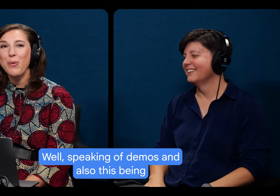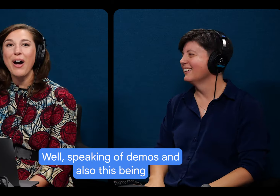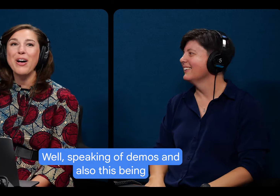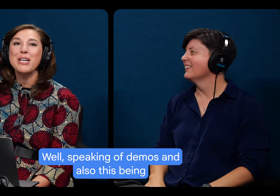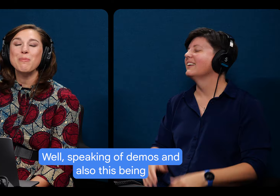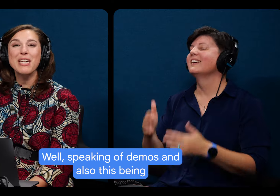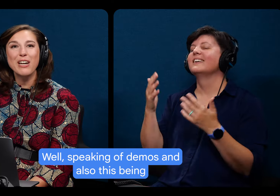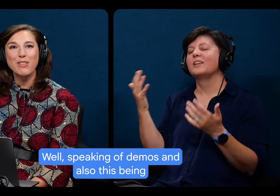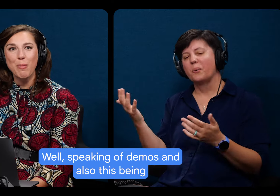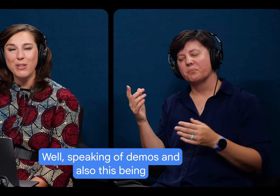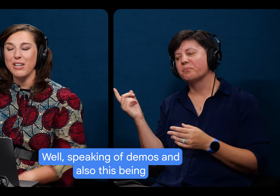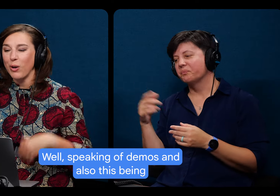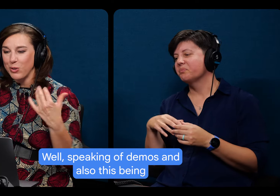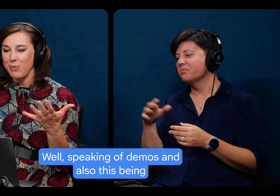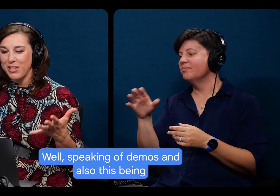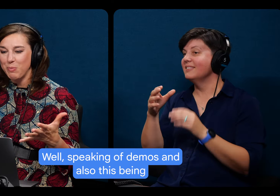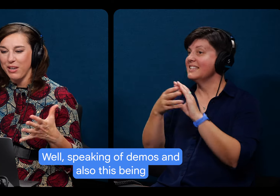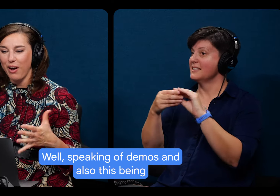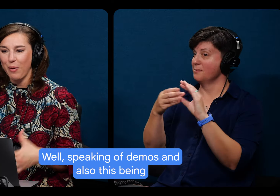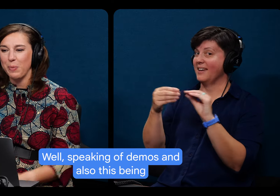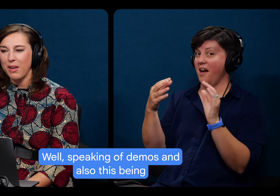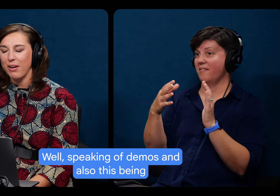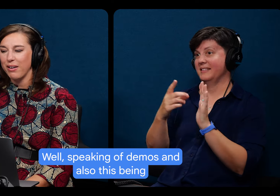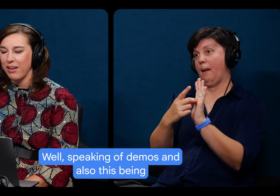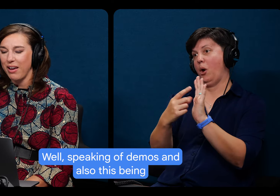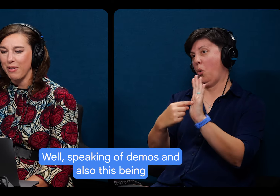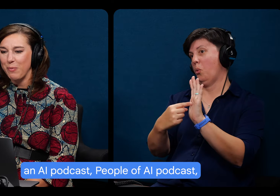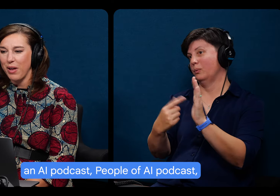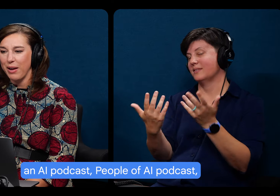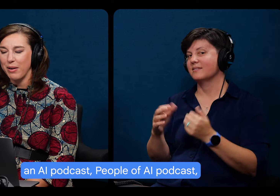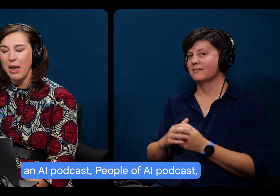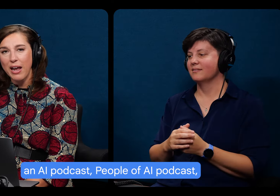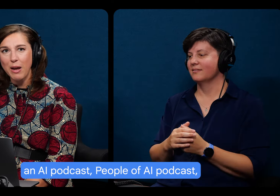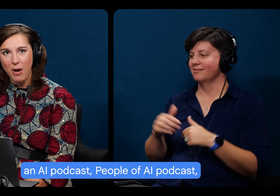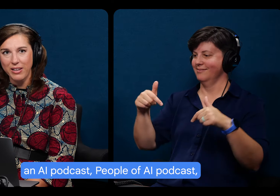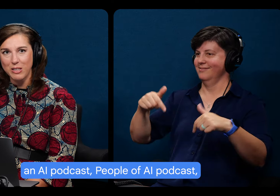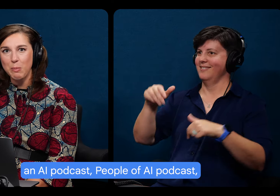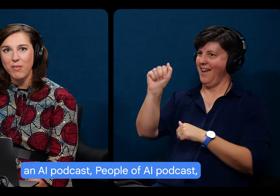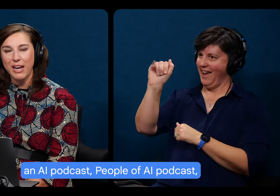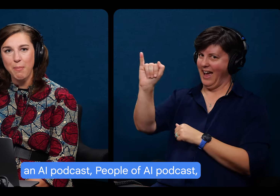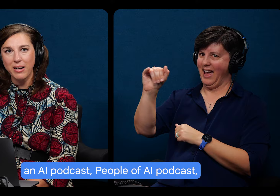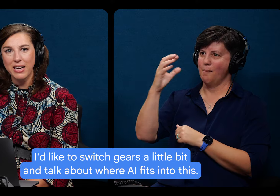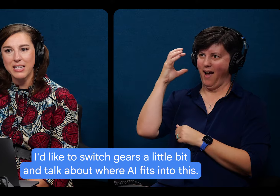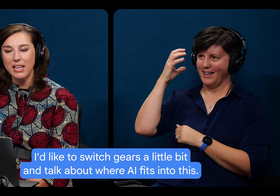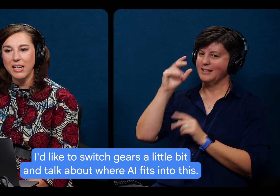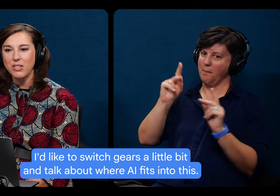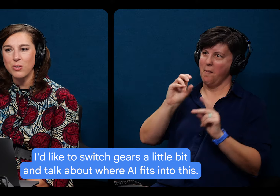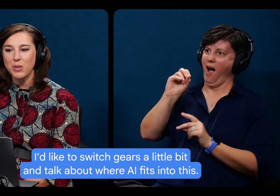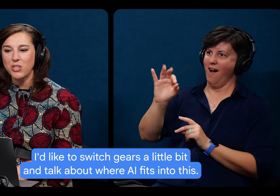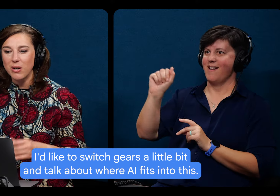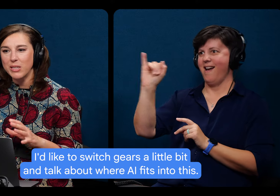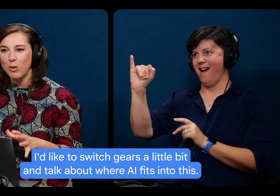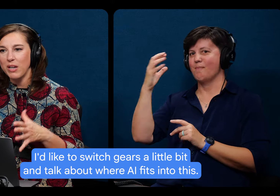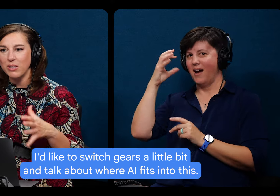Well, speaking of demos and also this being, um, a, a AI podcast, people of AI podcasts, I'd like to